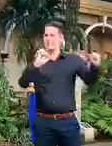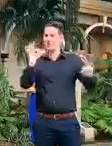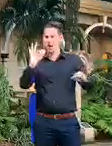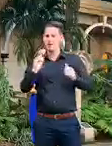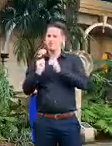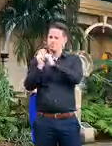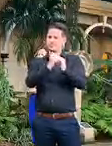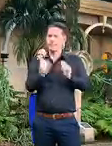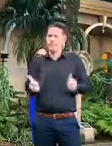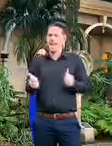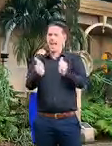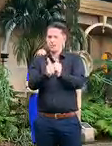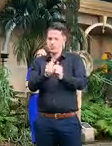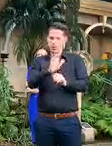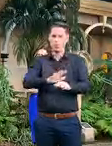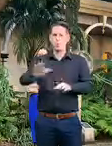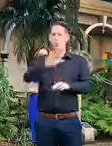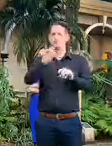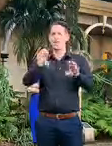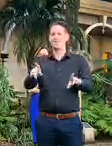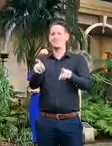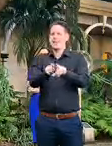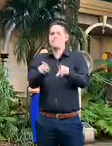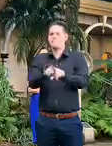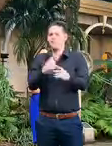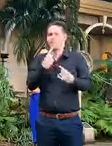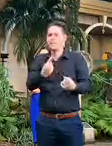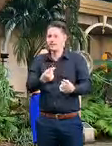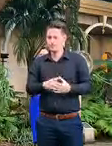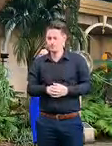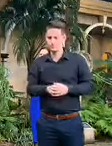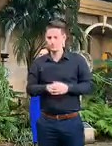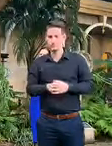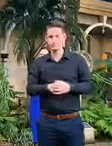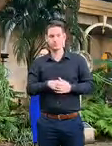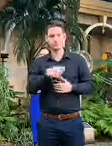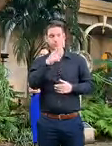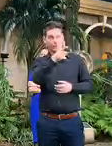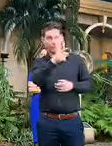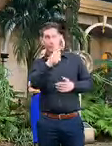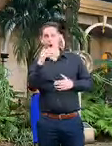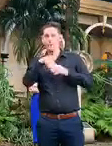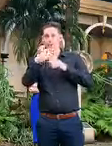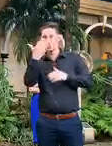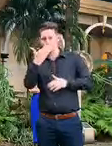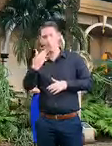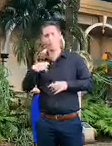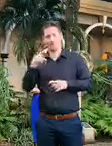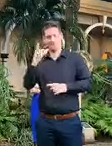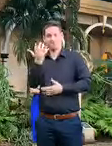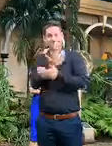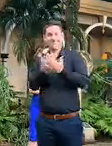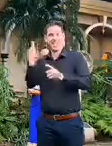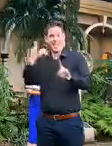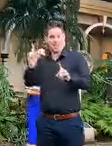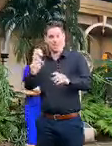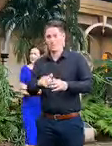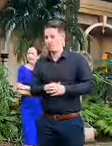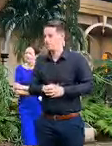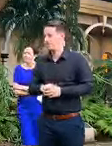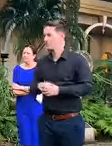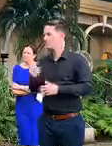and that understanding across the country so that specific question we're addressing at the moment it's a very sensible one